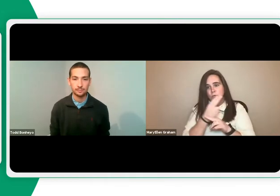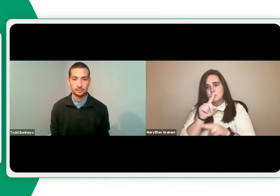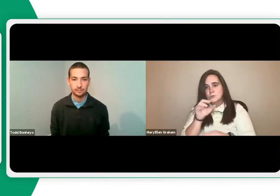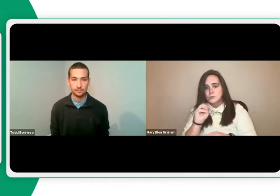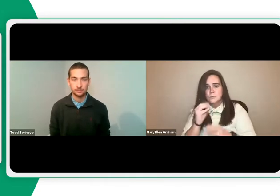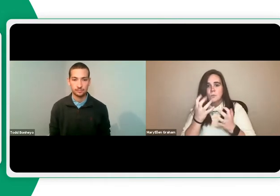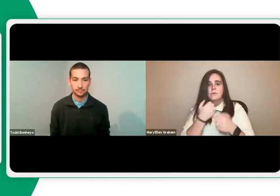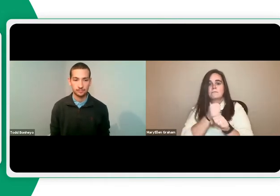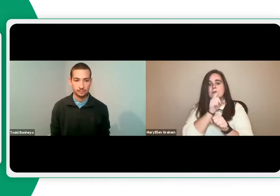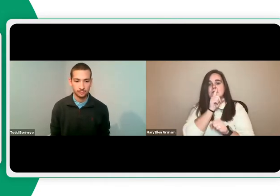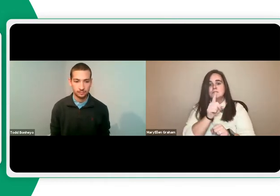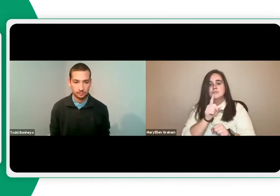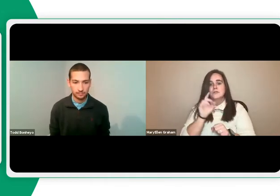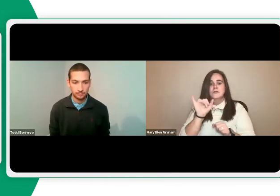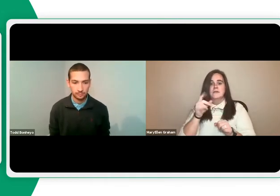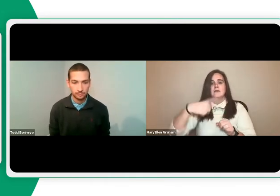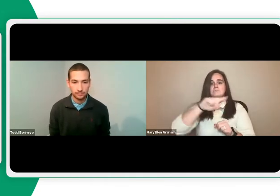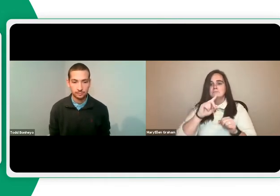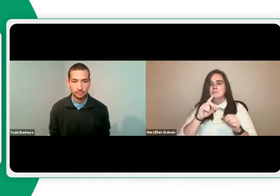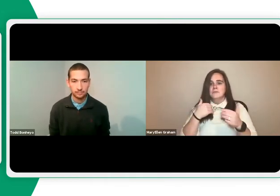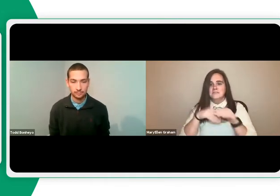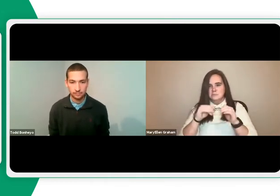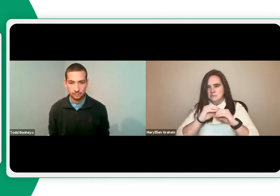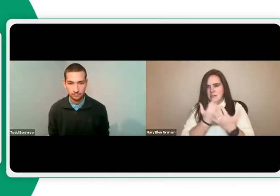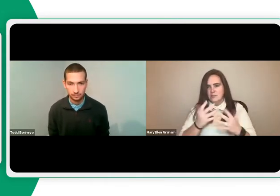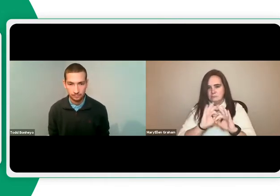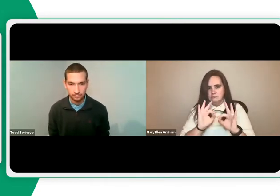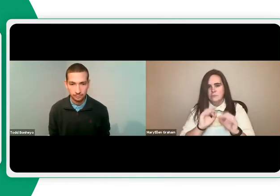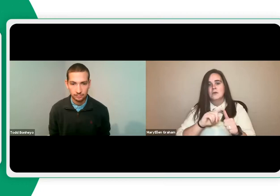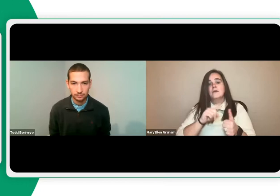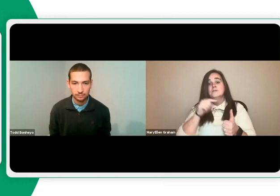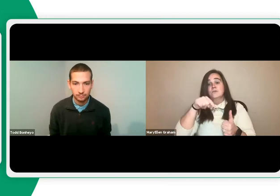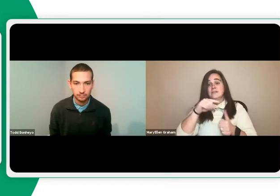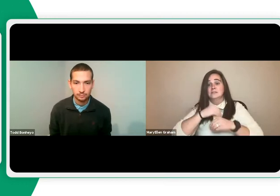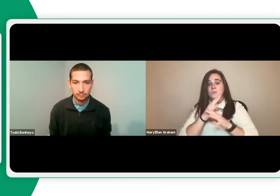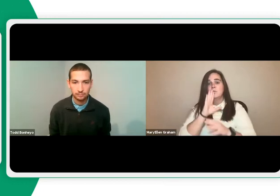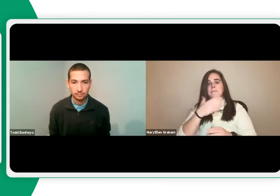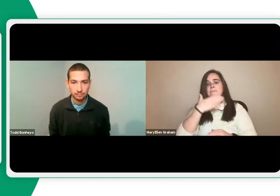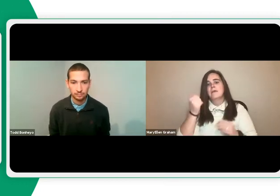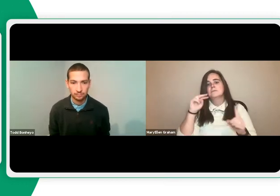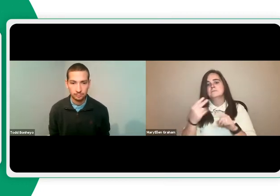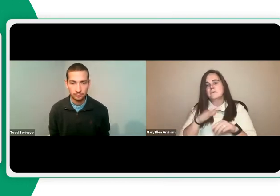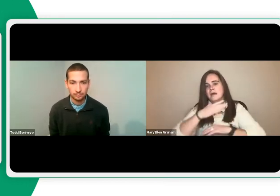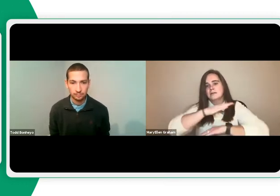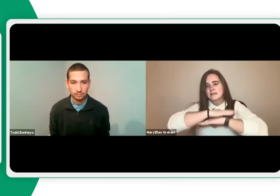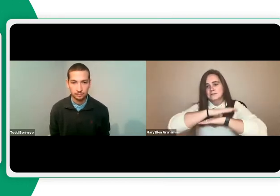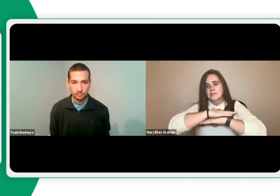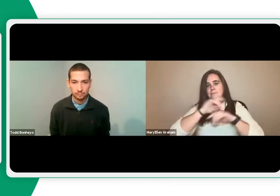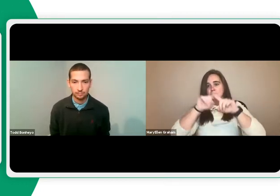So for tonight, obviously, we're using Zoom. We want to make sure that you have everything set correctly. This Zoom